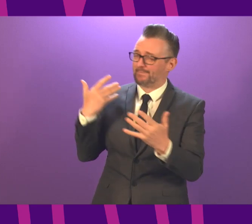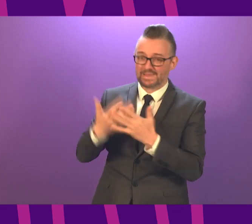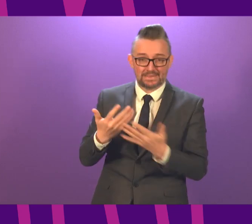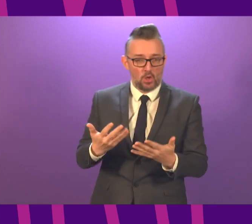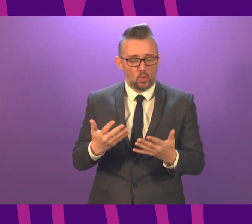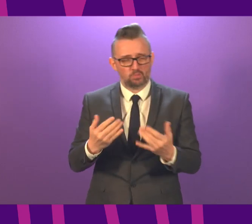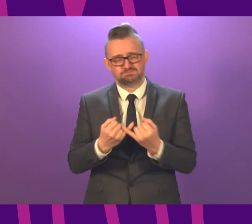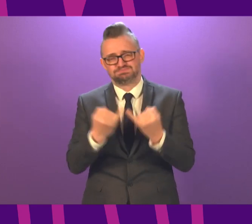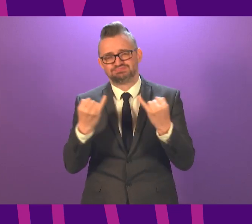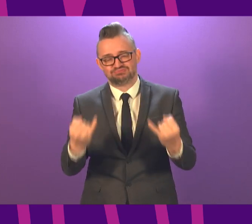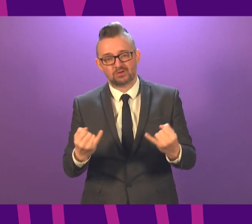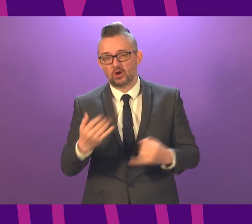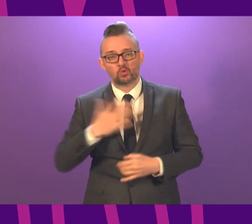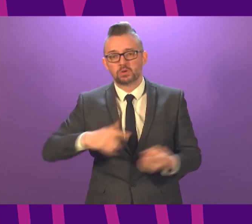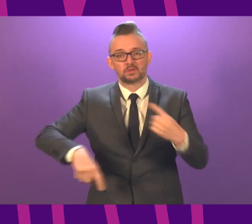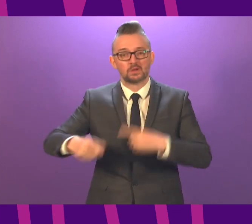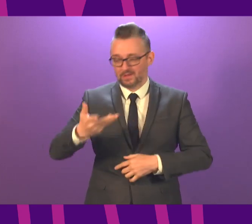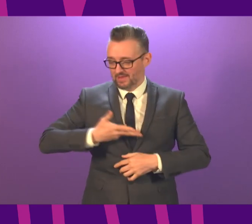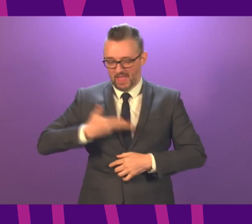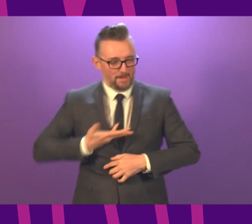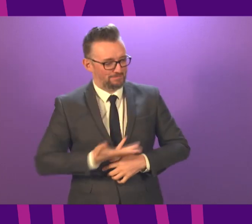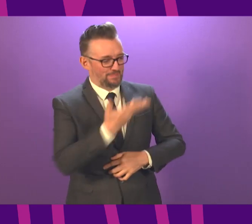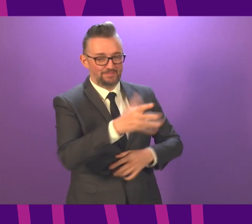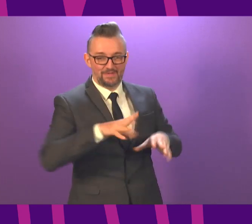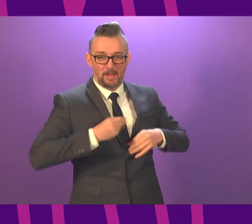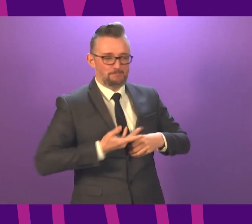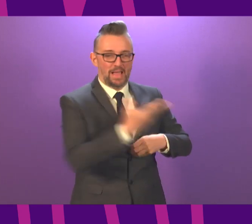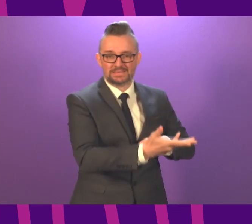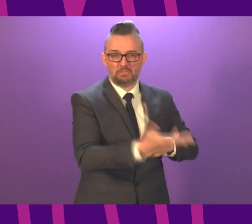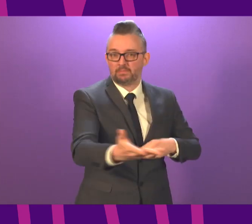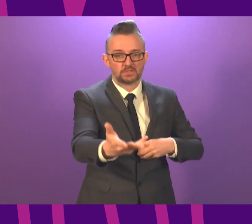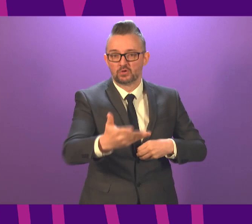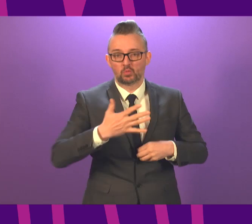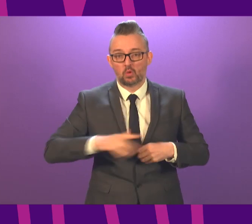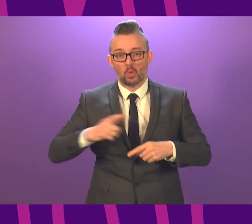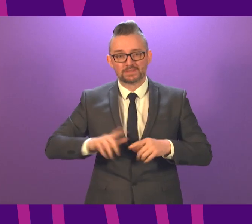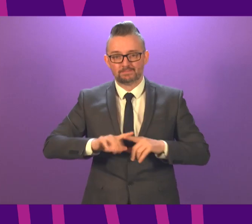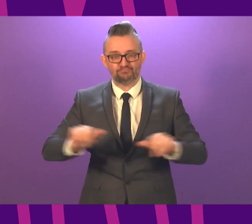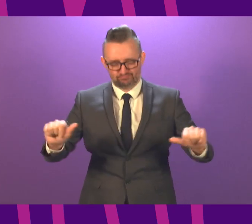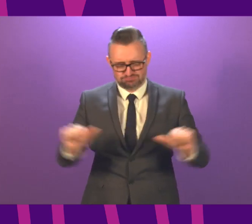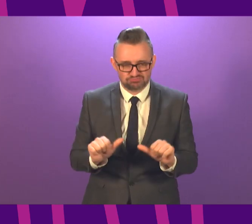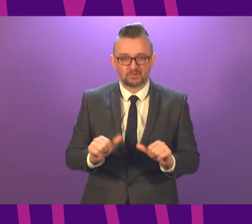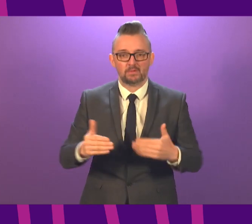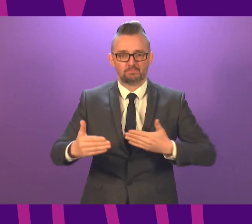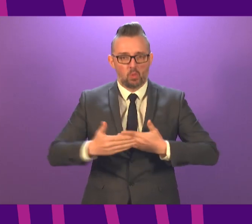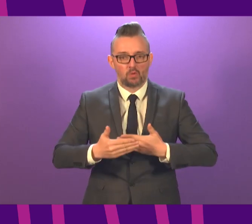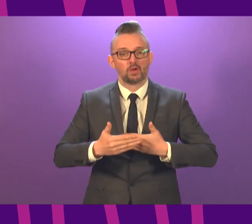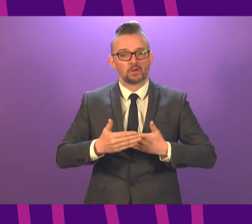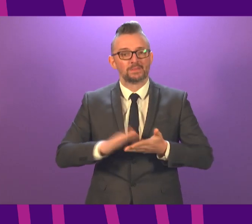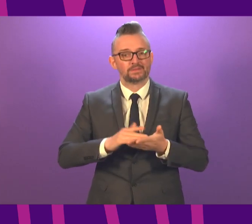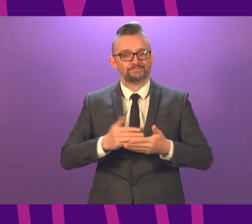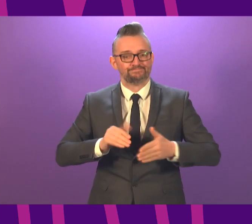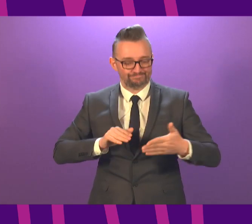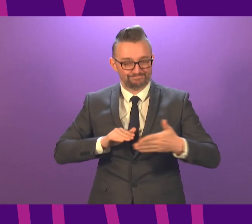to have anybody inadvertently spreading this virus. That is a message to all of us, to make sure that we are redoubling all of our efforts in all respects.